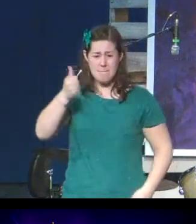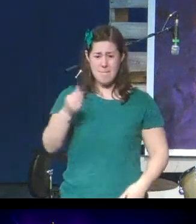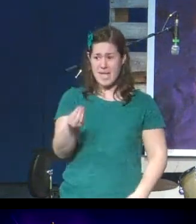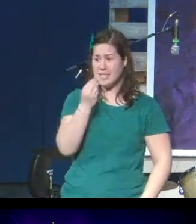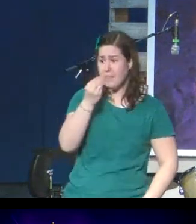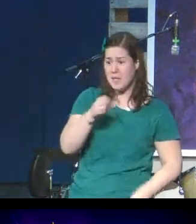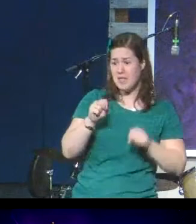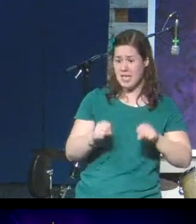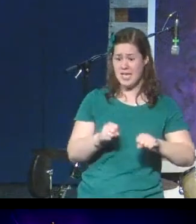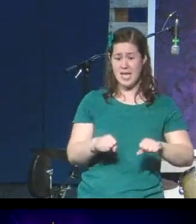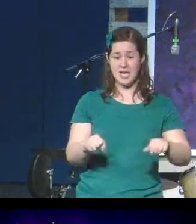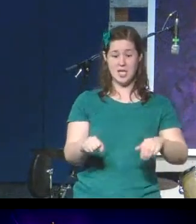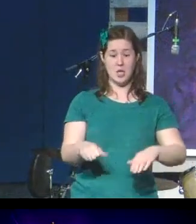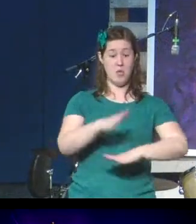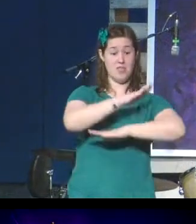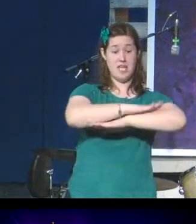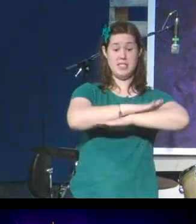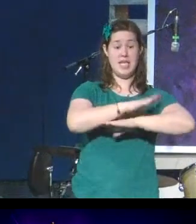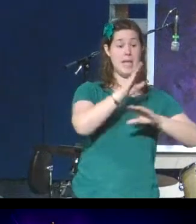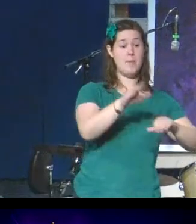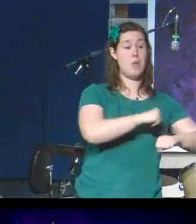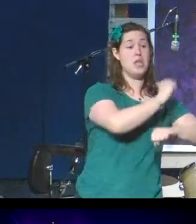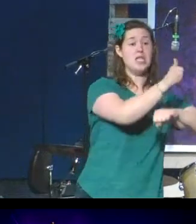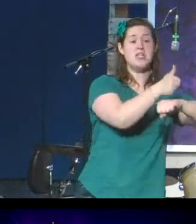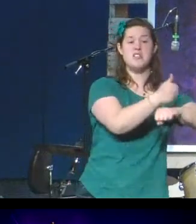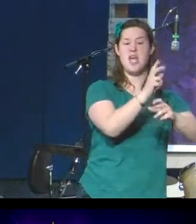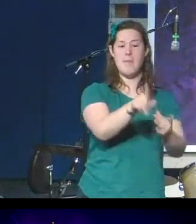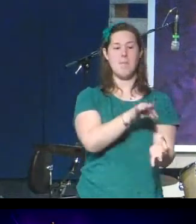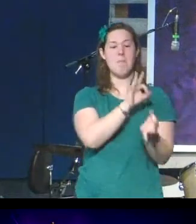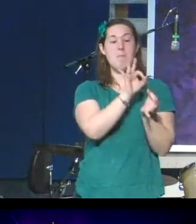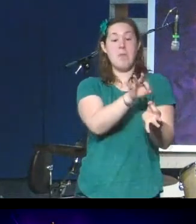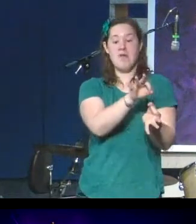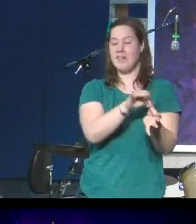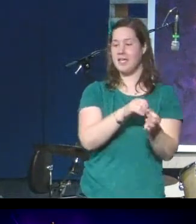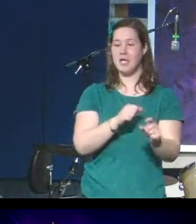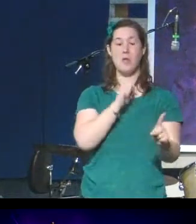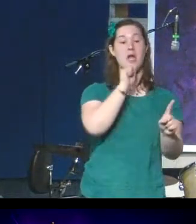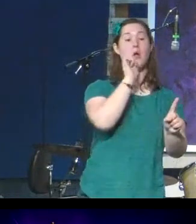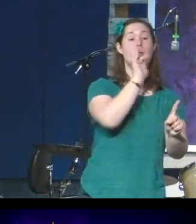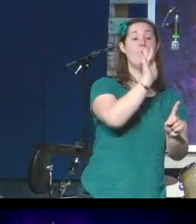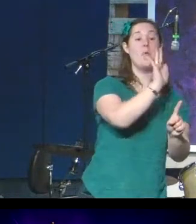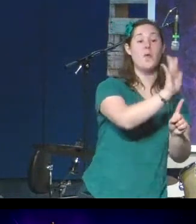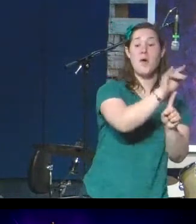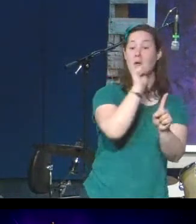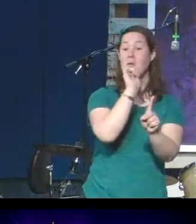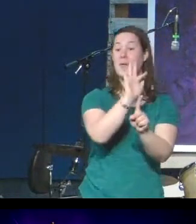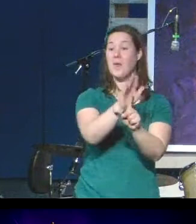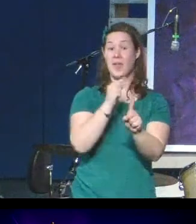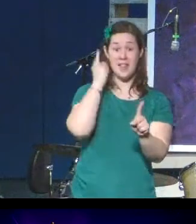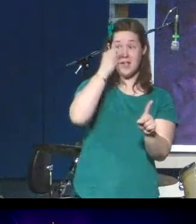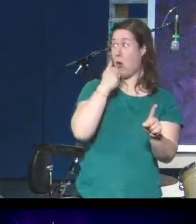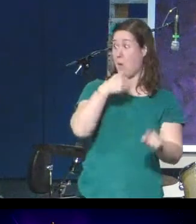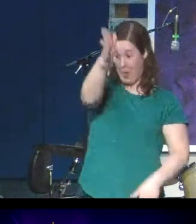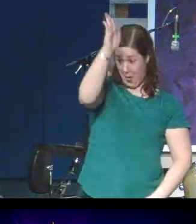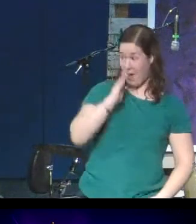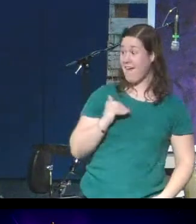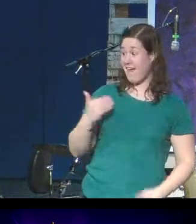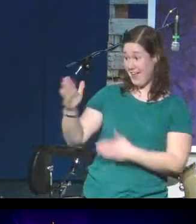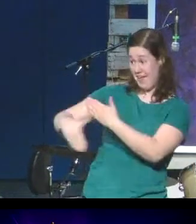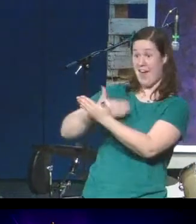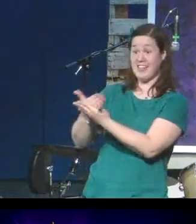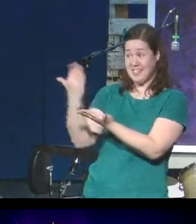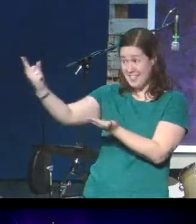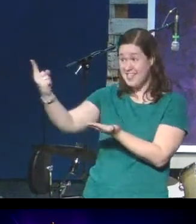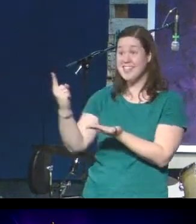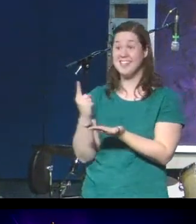table's all set. And as the person is lighting their candle, the doorbell rings. And they think that it's God. Come to visit. And they open the door. And it's someone